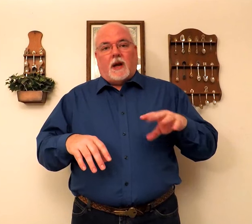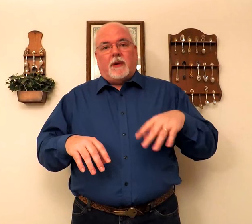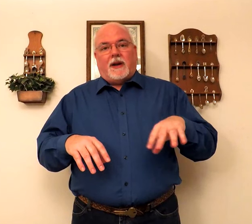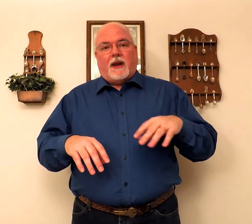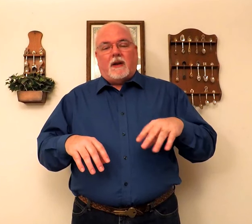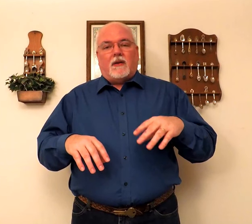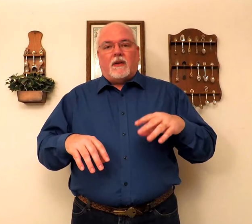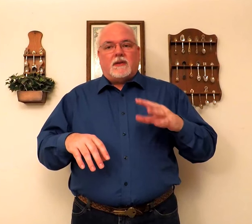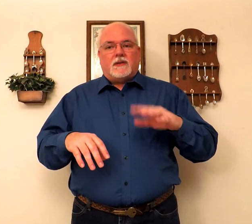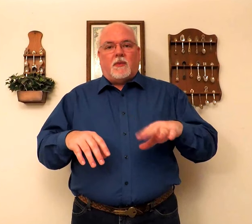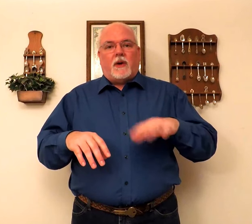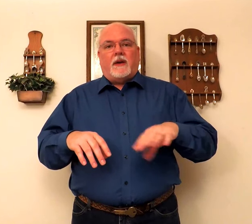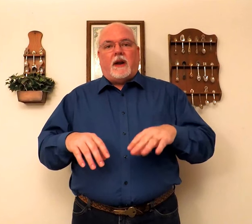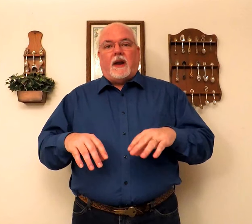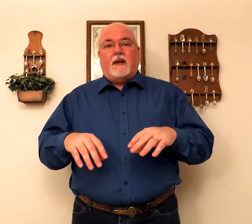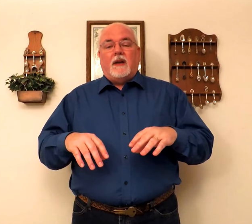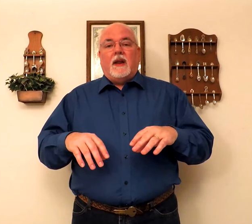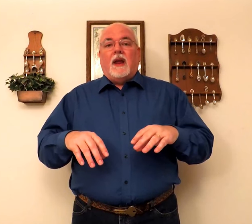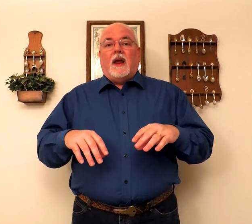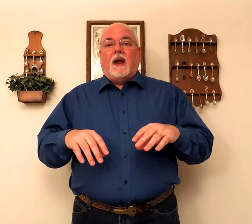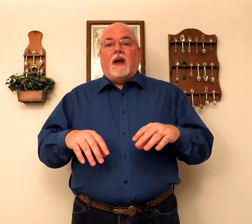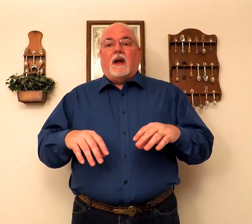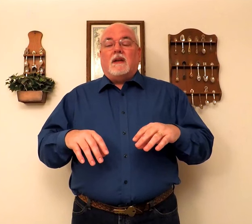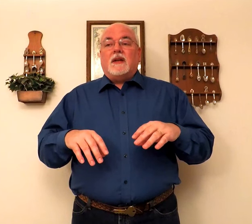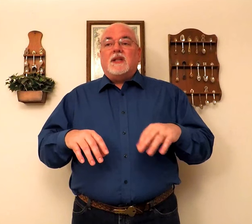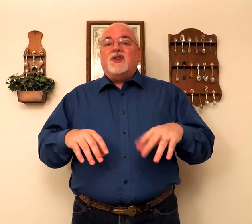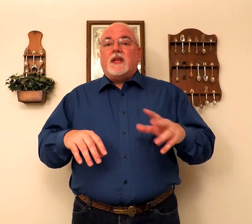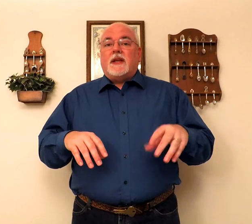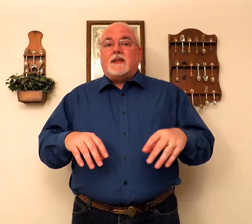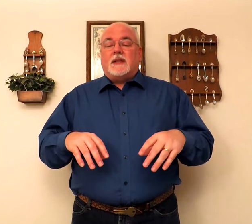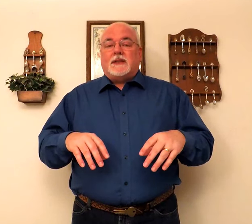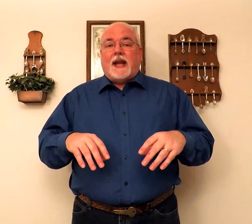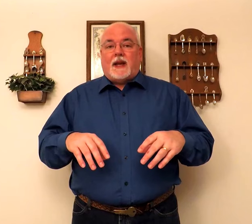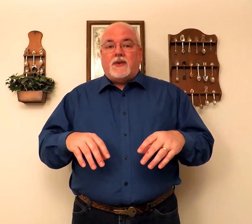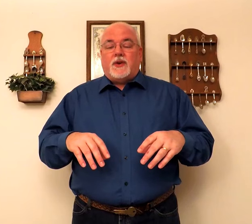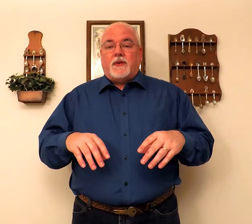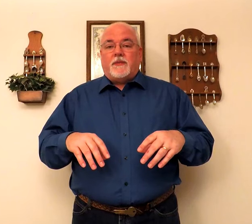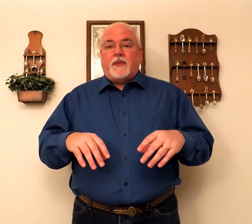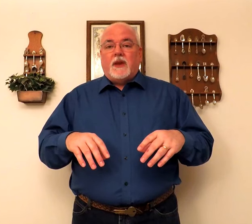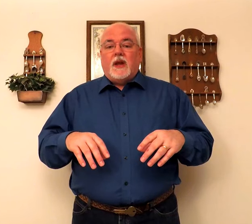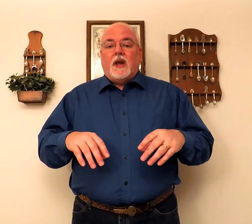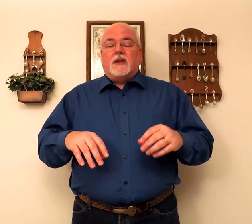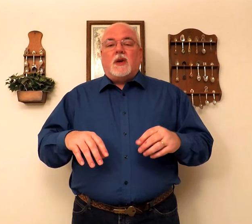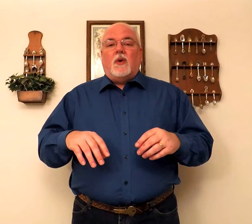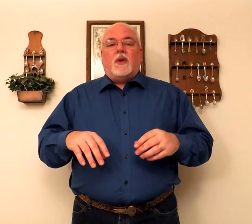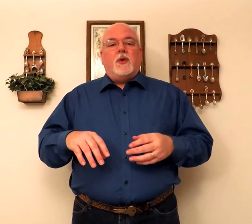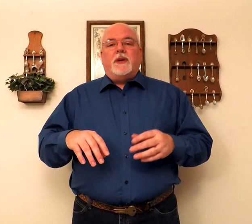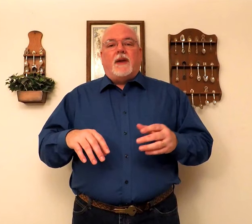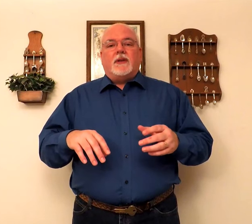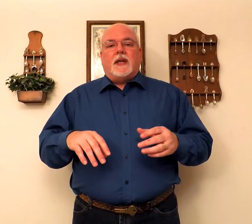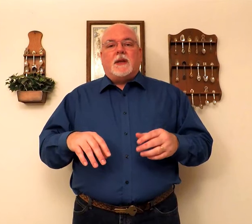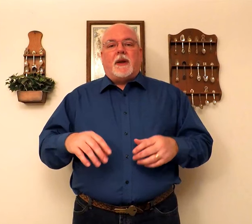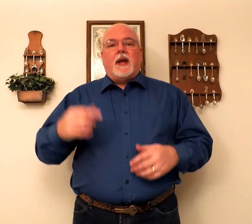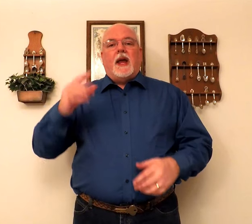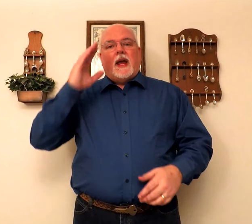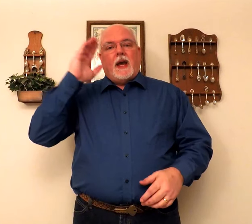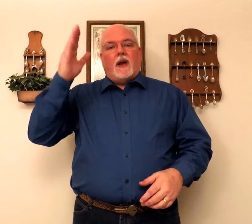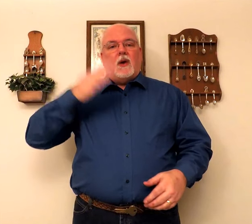-dominant hand, or the subordinate hand, uh, just at the stage. So, you would never say something like, hello,